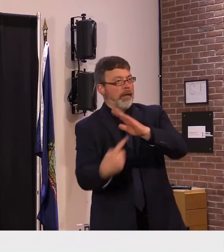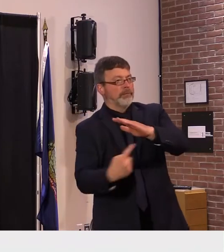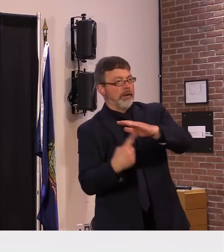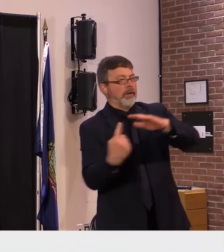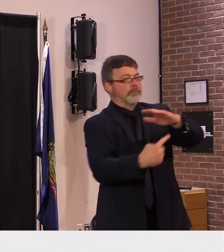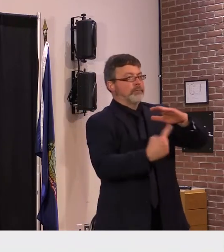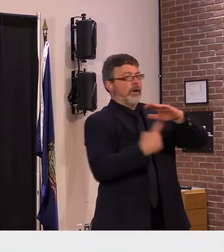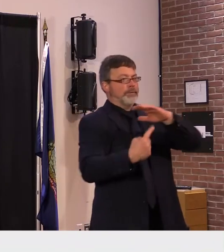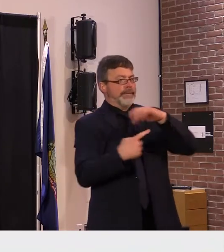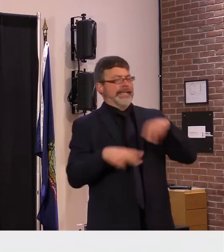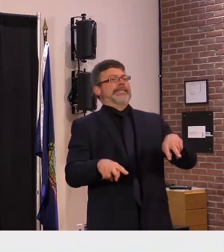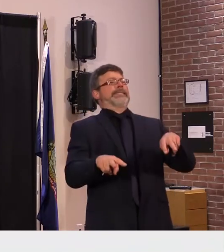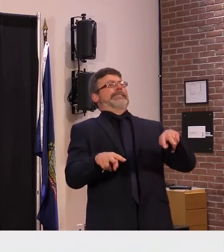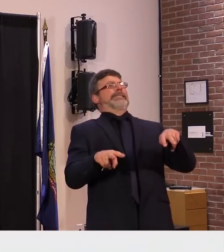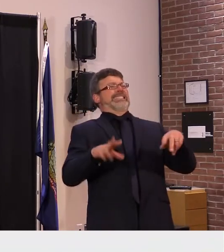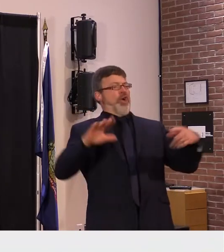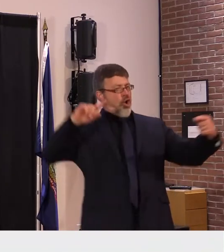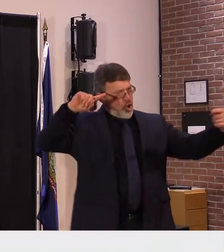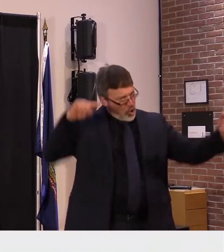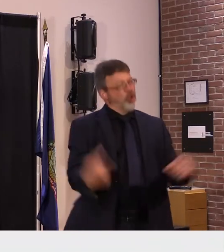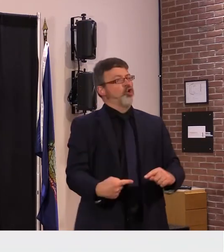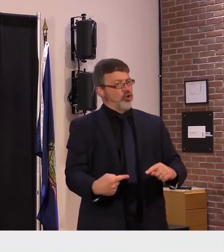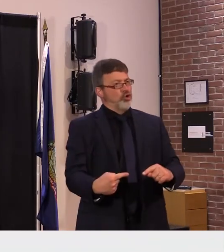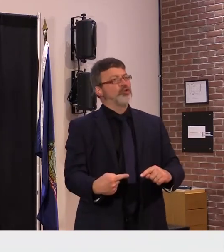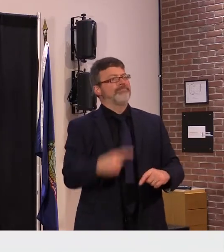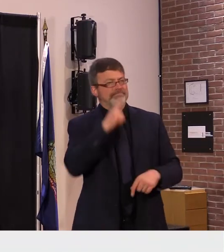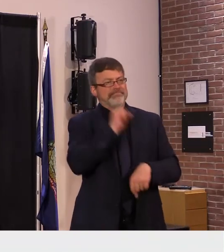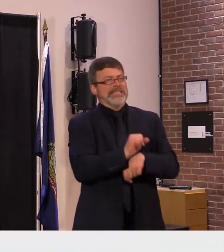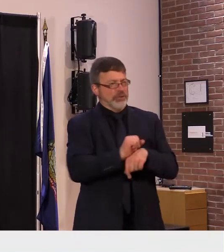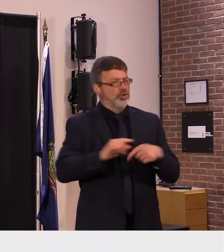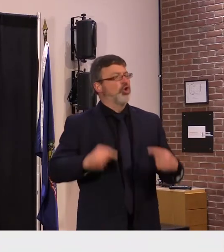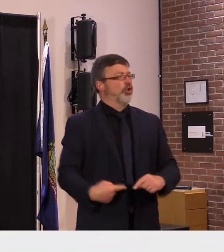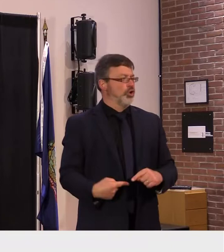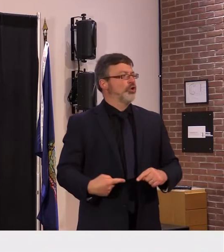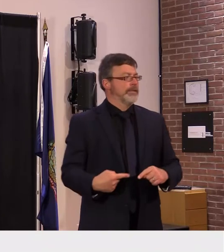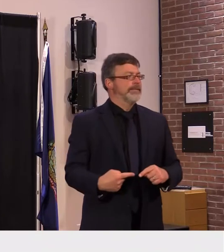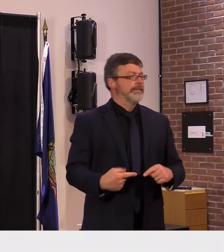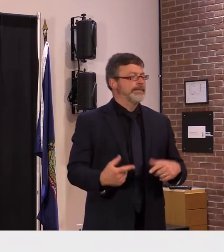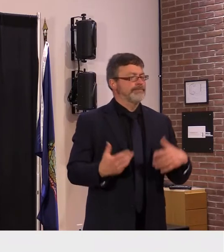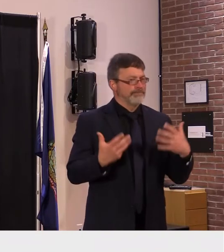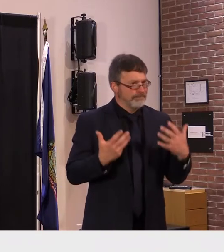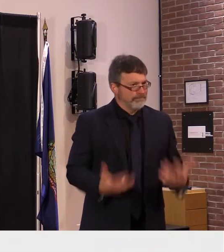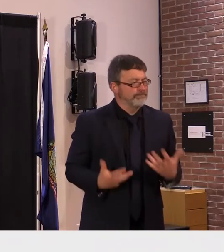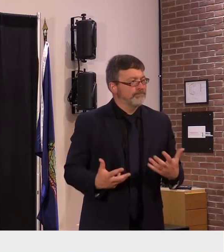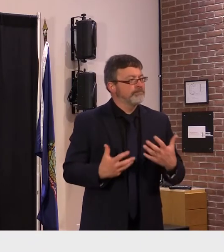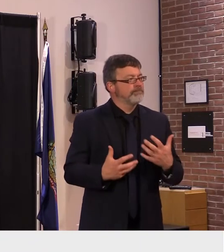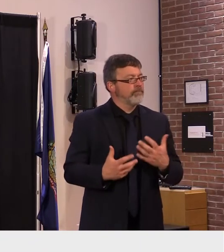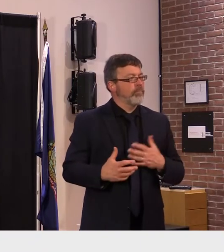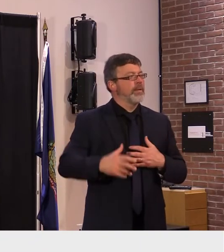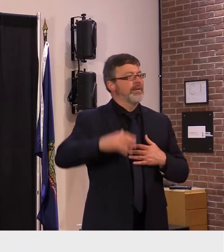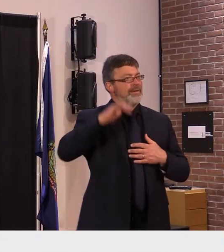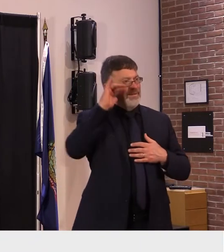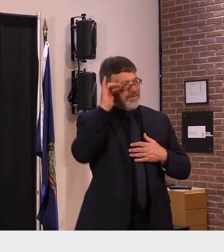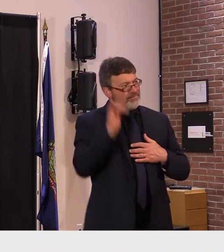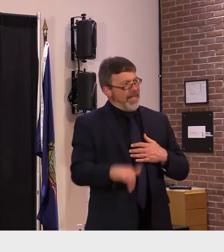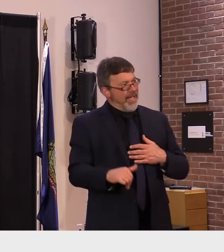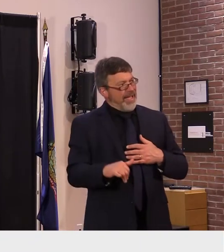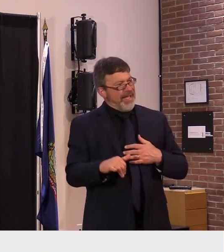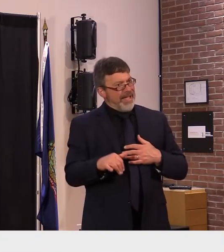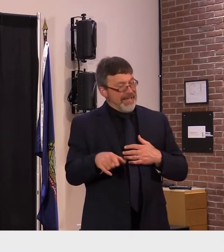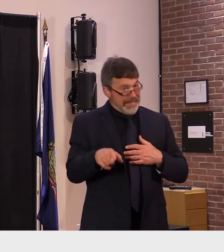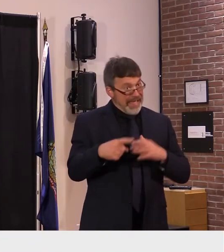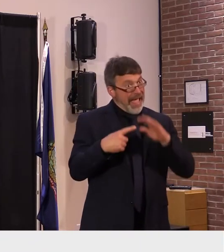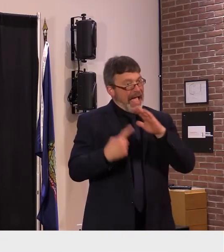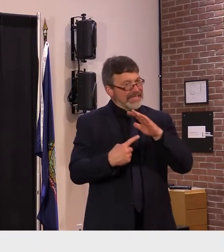uh unfortunate events that happened during the pandemic pandemic but isolation uh when you're injecting drugs